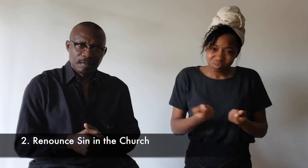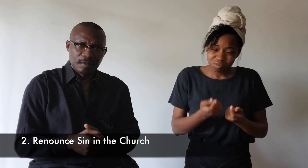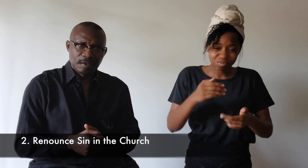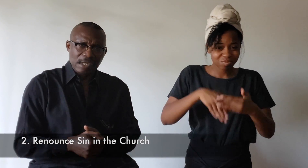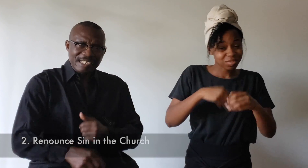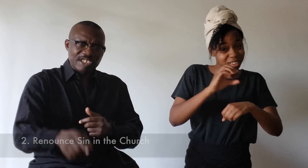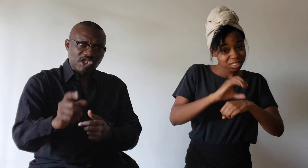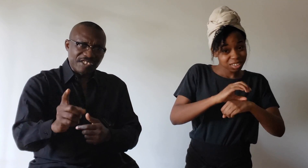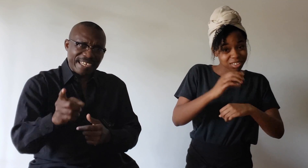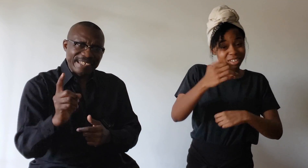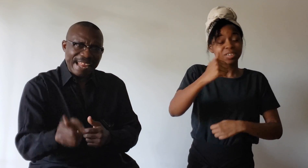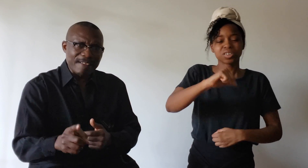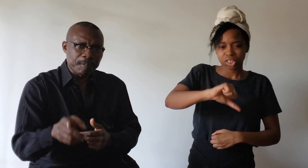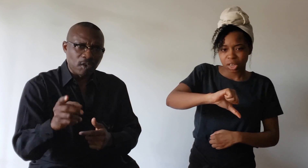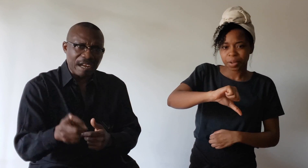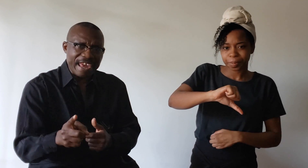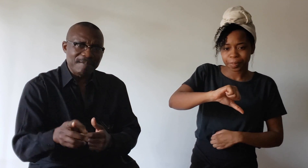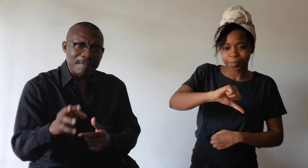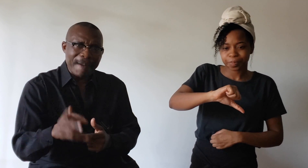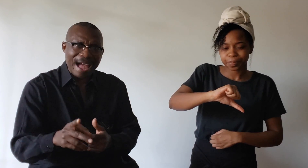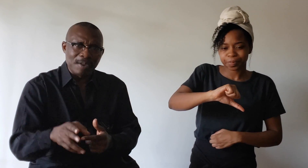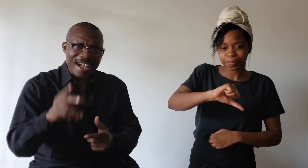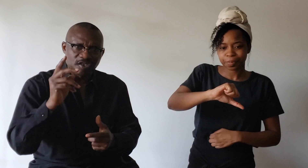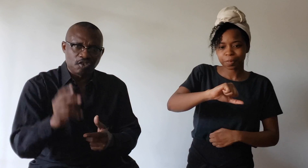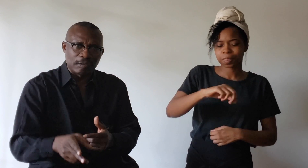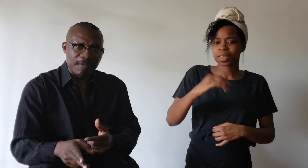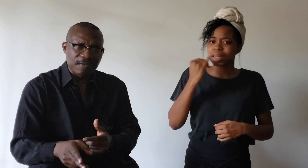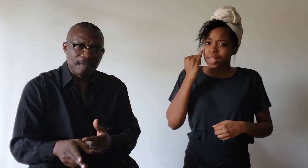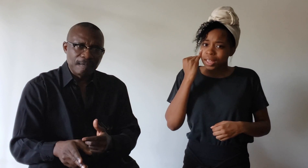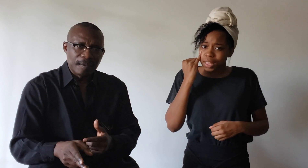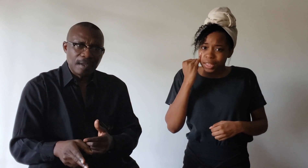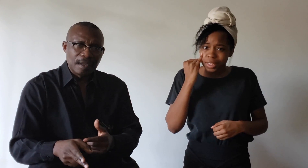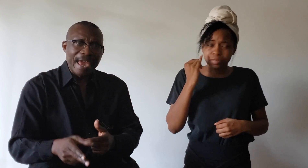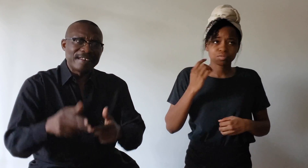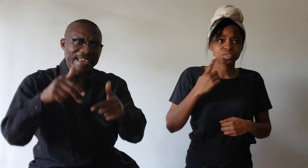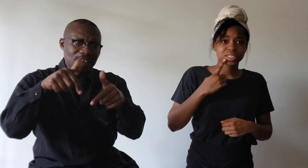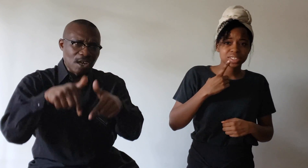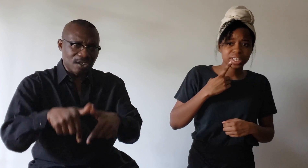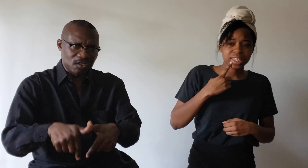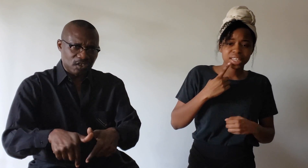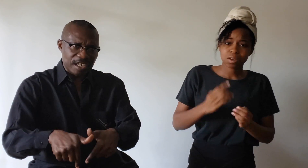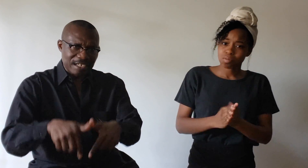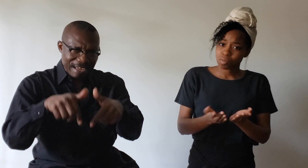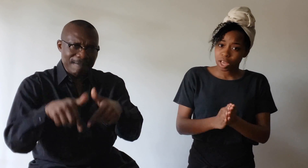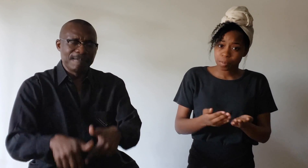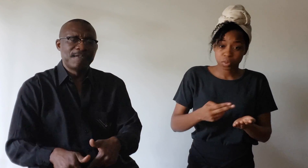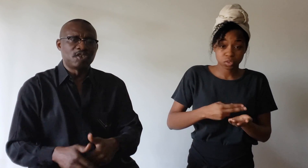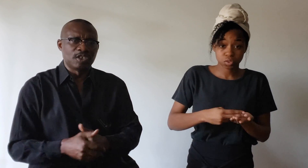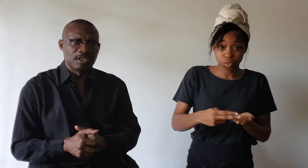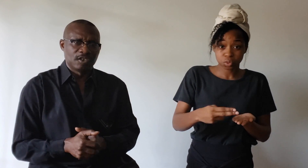The church cannot proclaim the Bible as truth and ignore sin in the church.